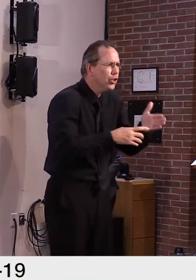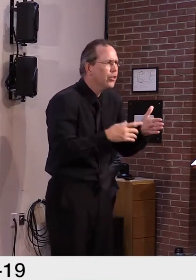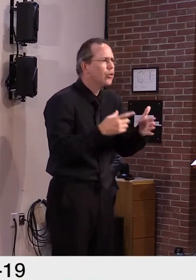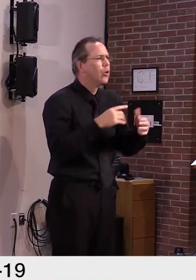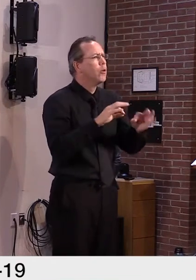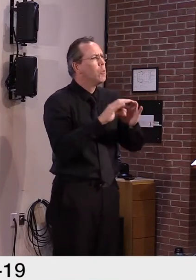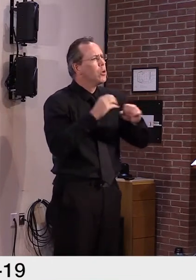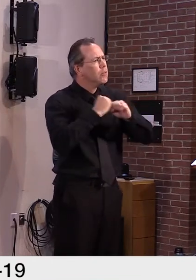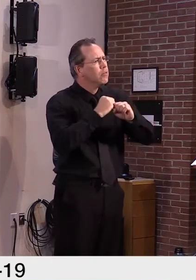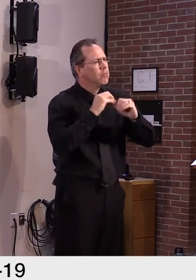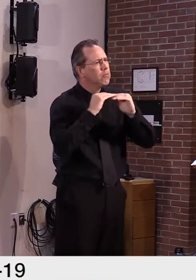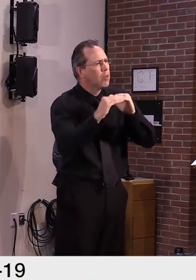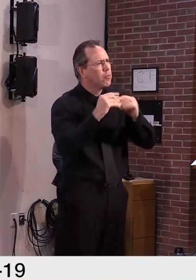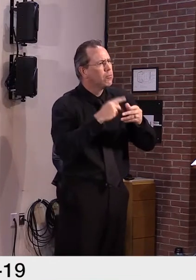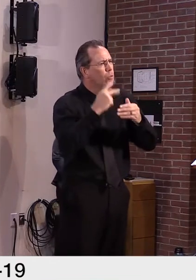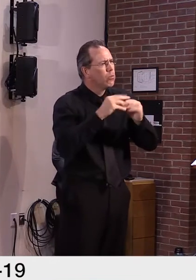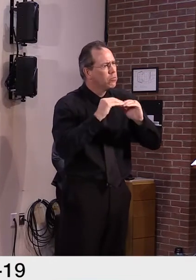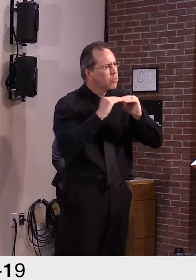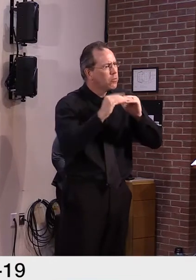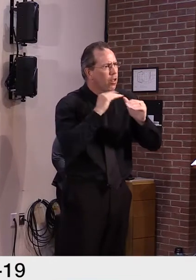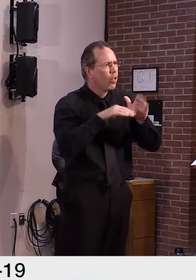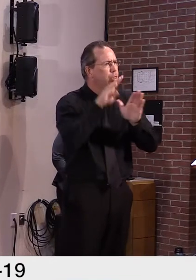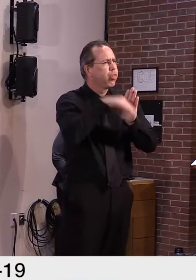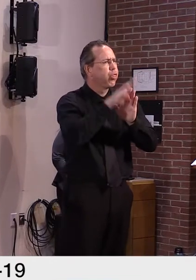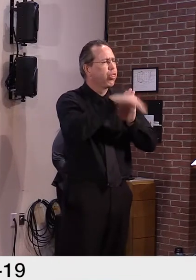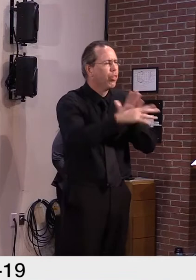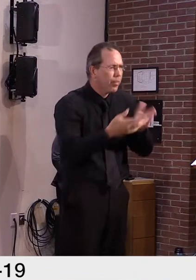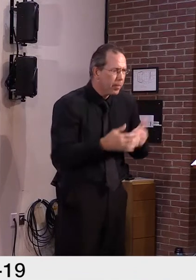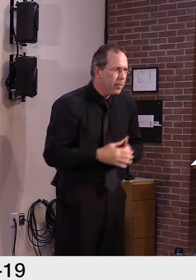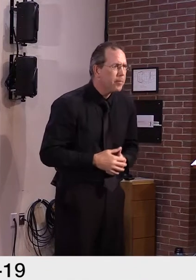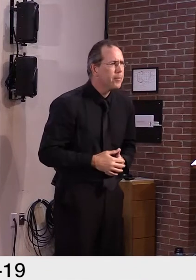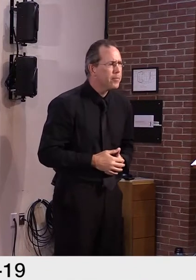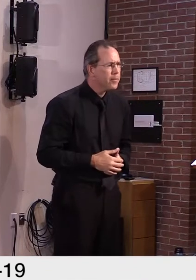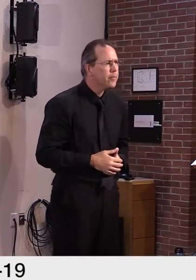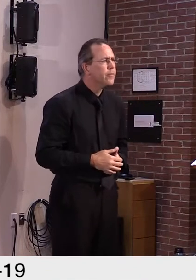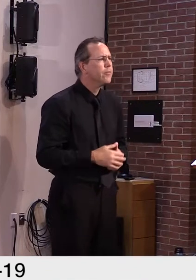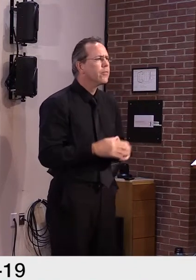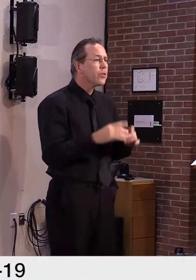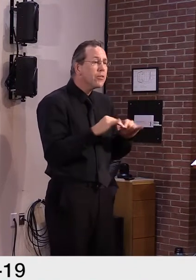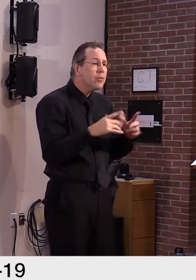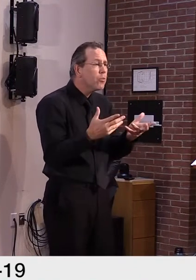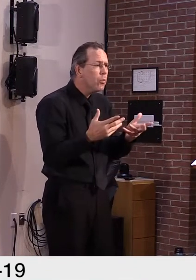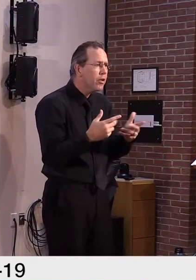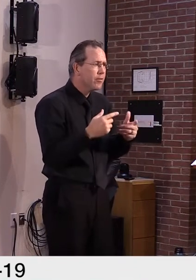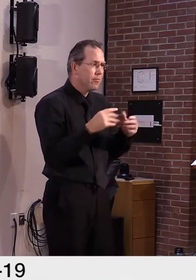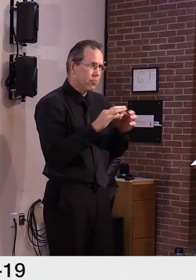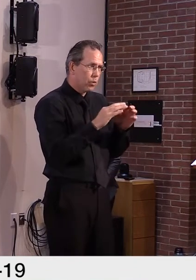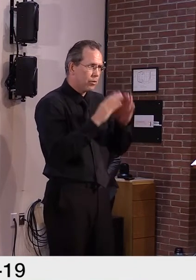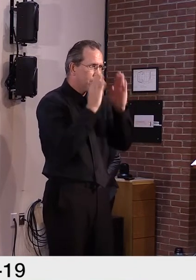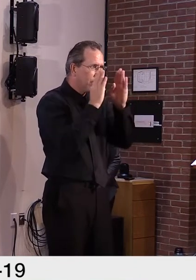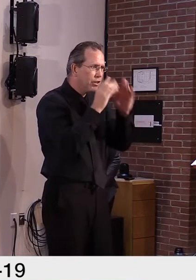well as making sure that we really pay attention to the needs of Vermonters out there.